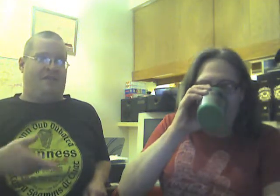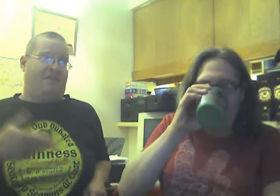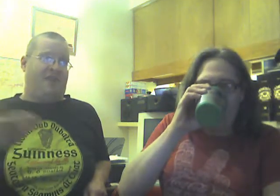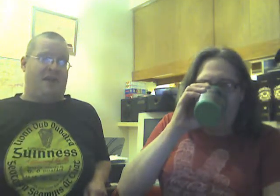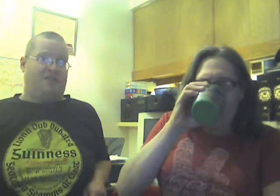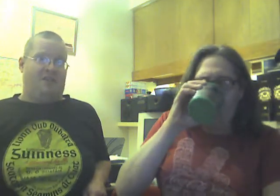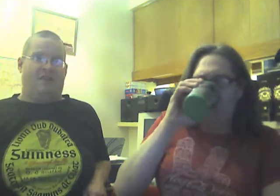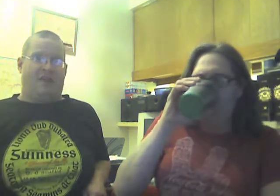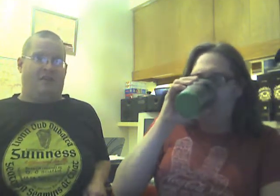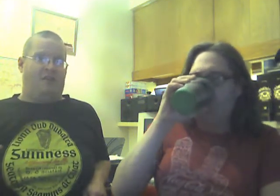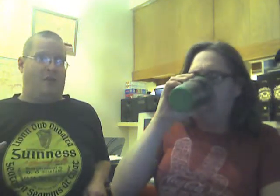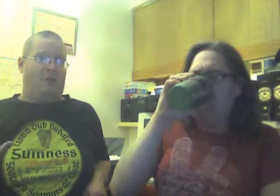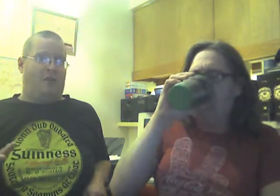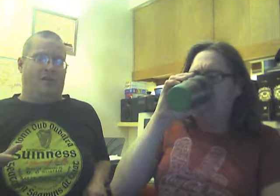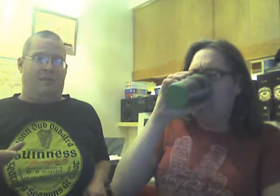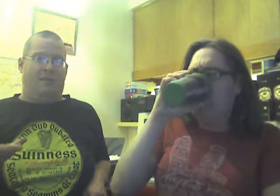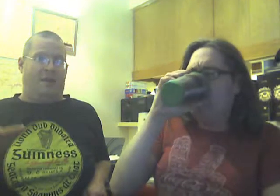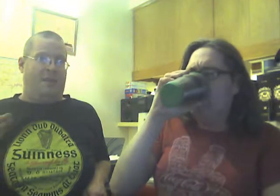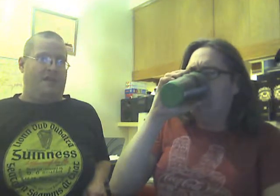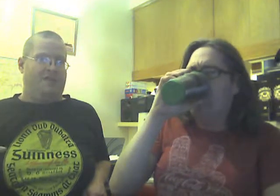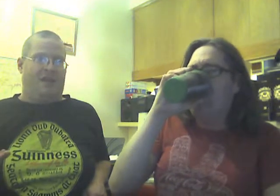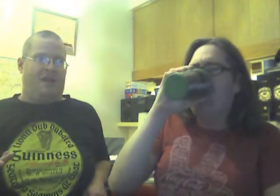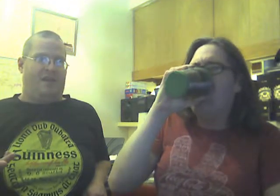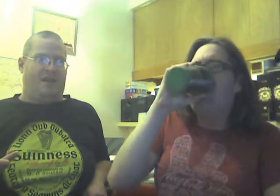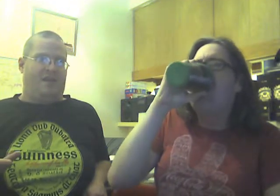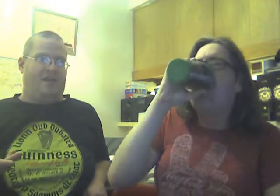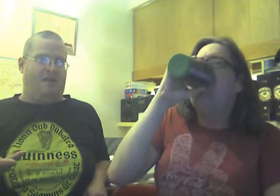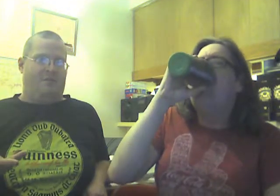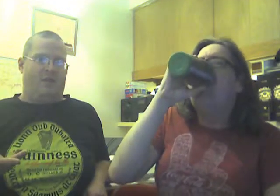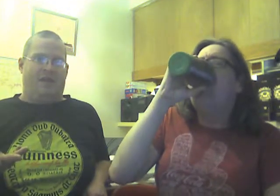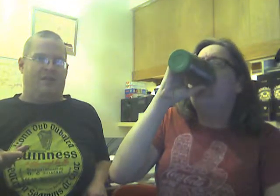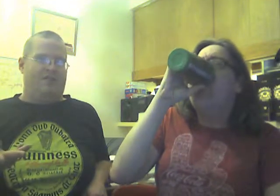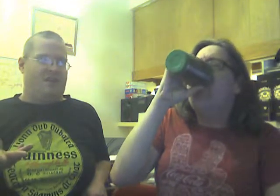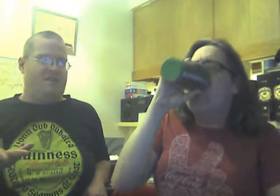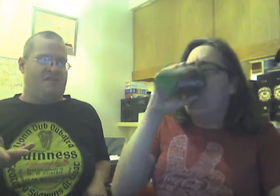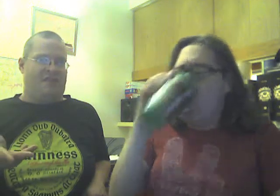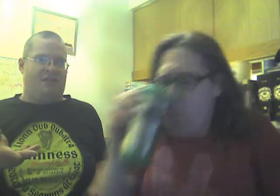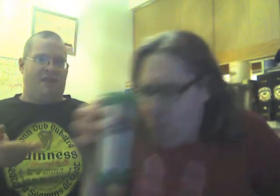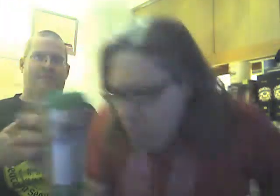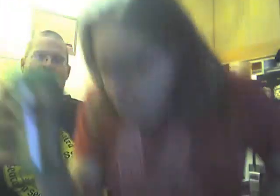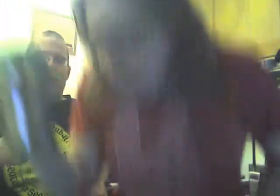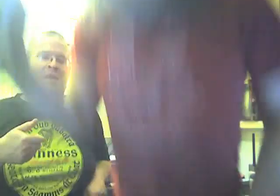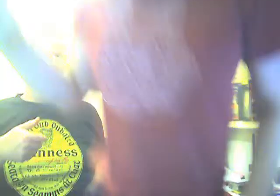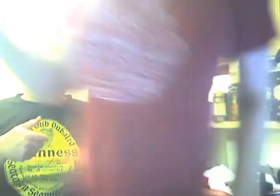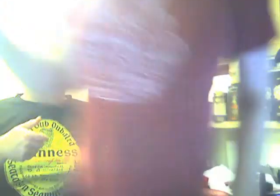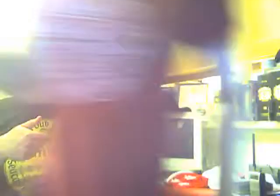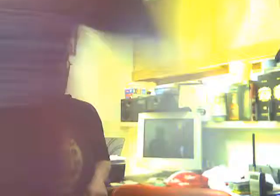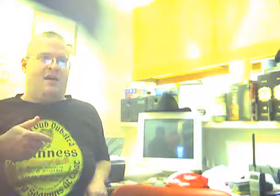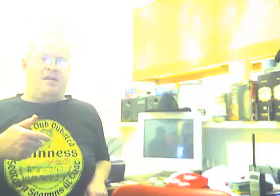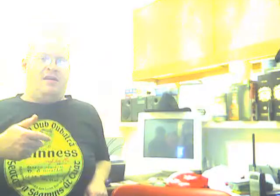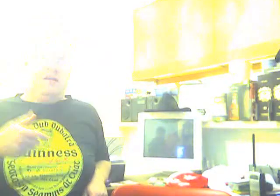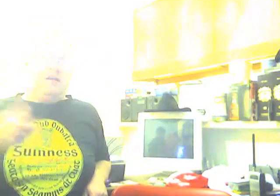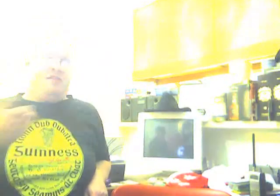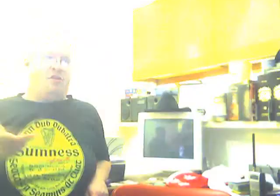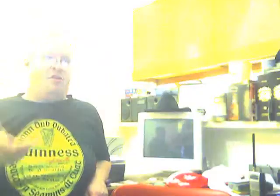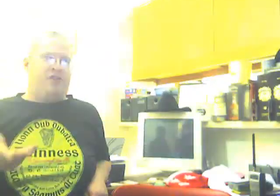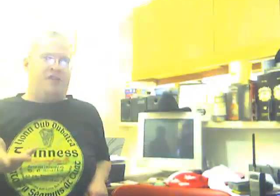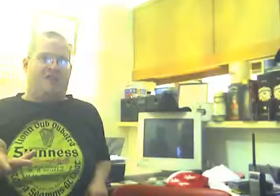that's actually gone global and been a major hit on the record charts and everything. And his girlfriend just